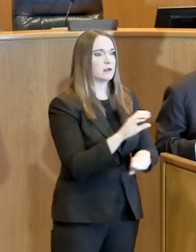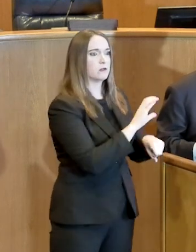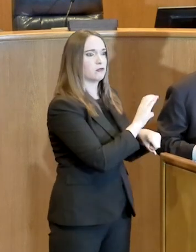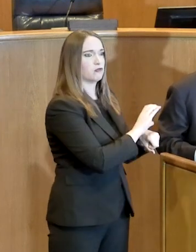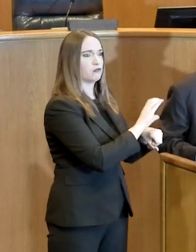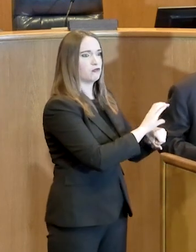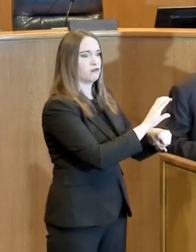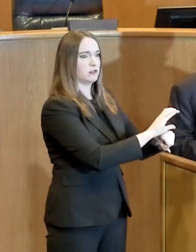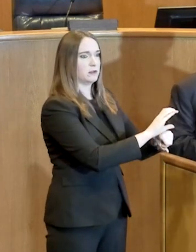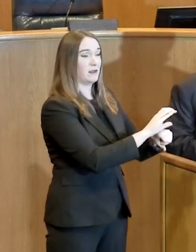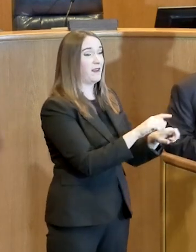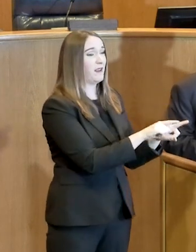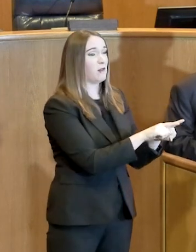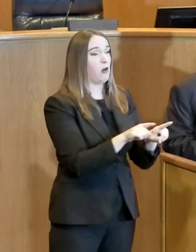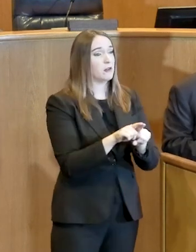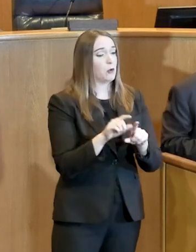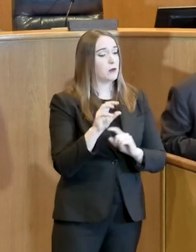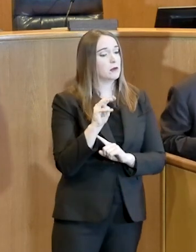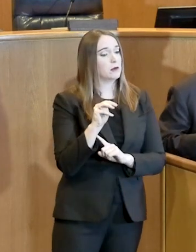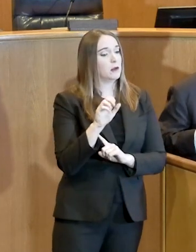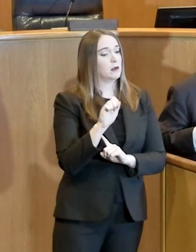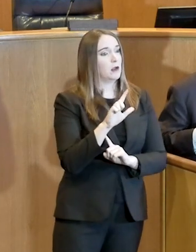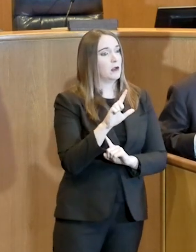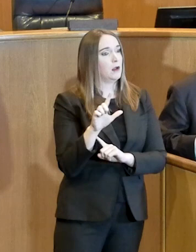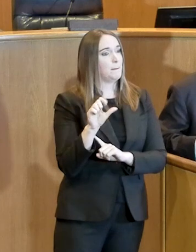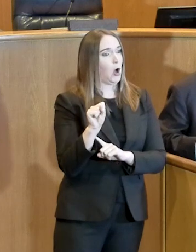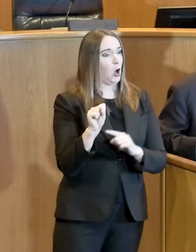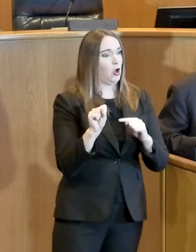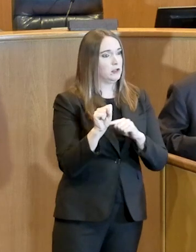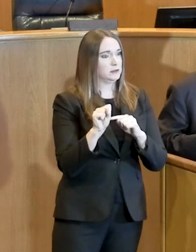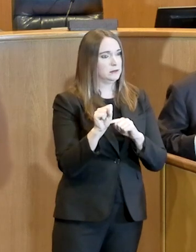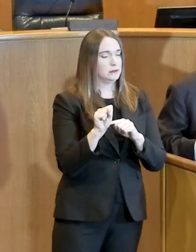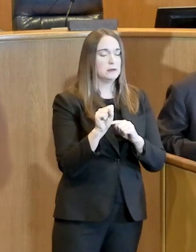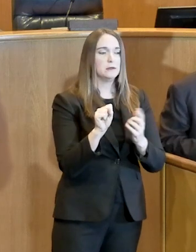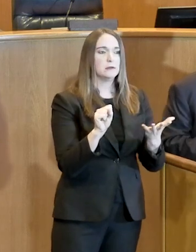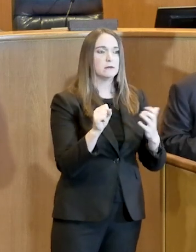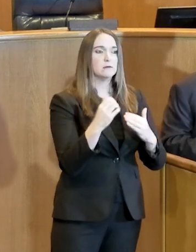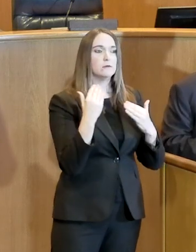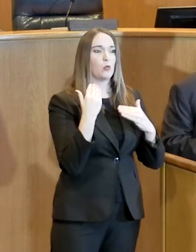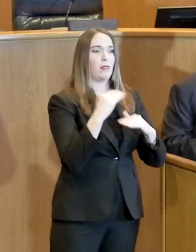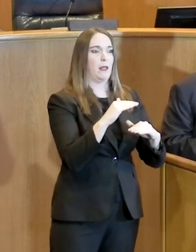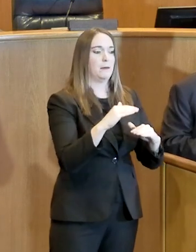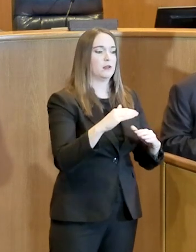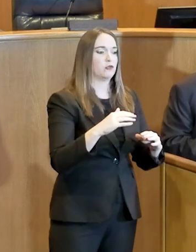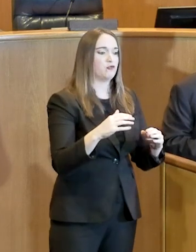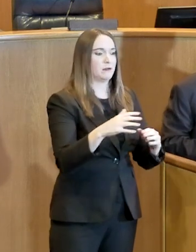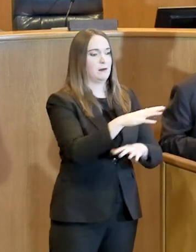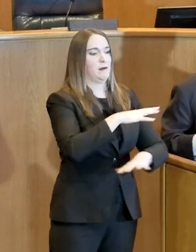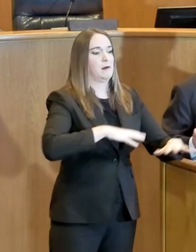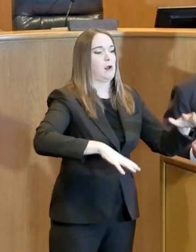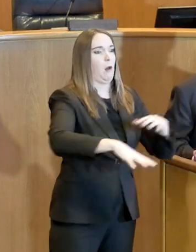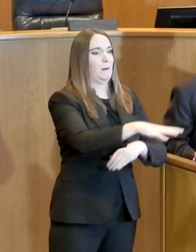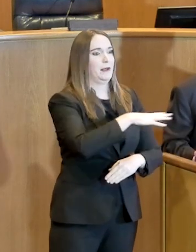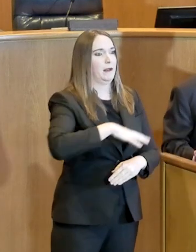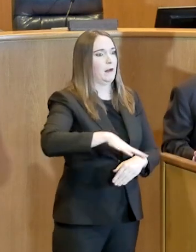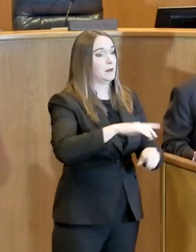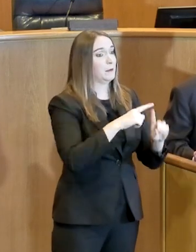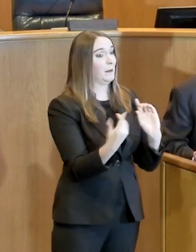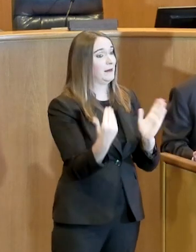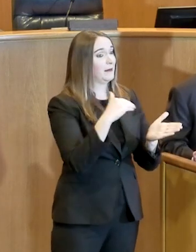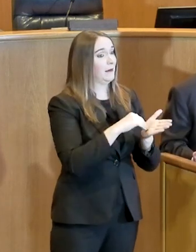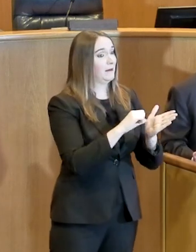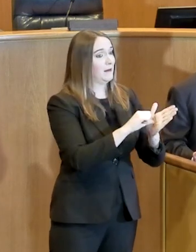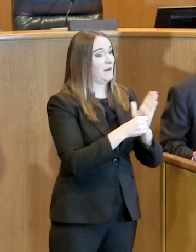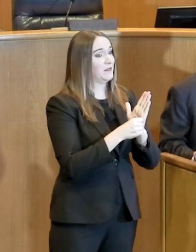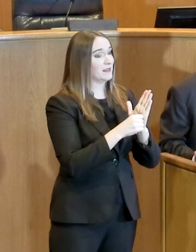again with the malls what we're going to have to look at there at is limiting it to the common areas. Again 50% with no more than